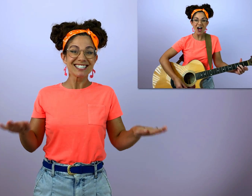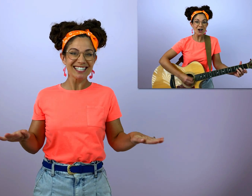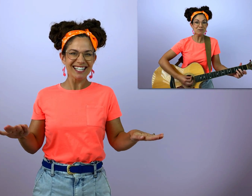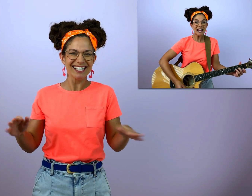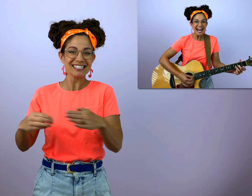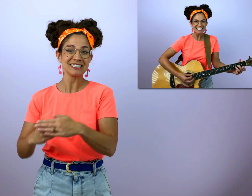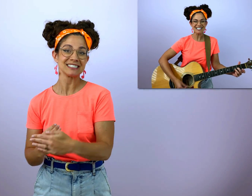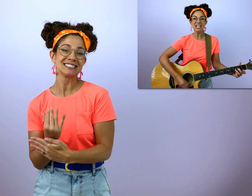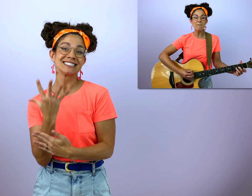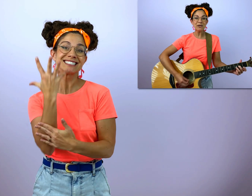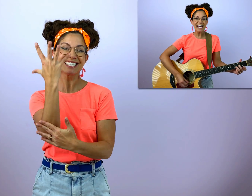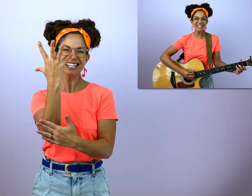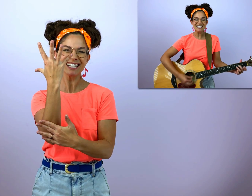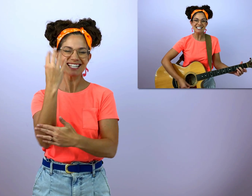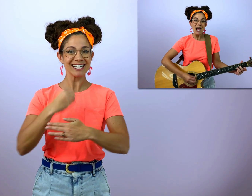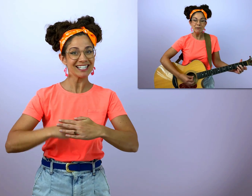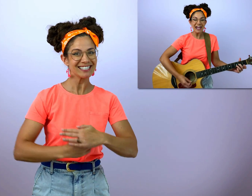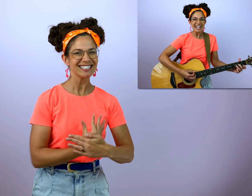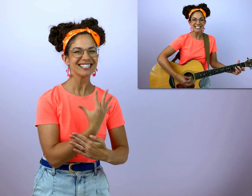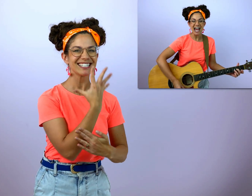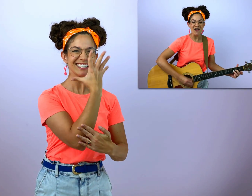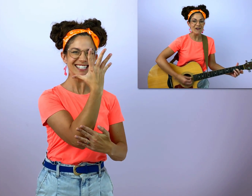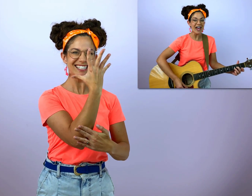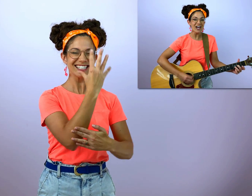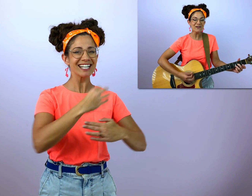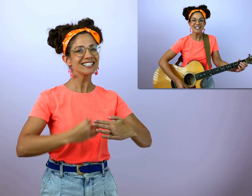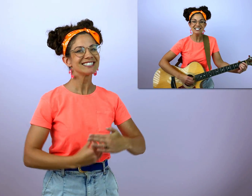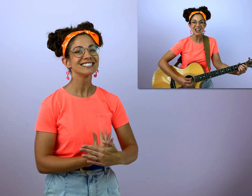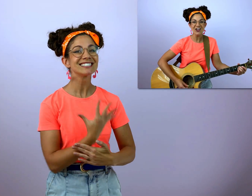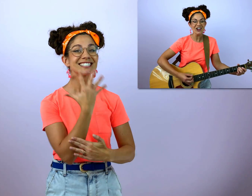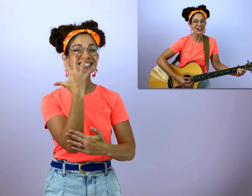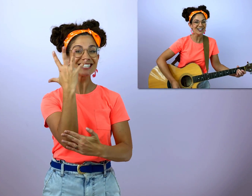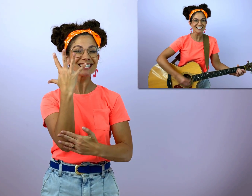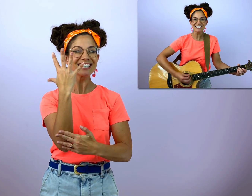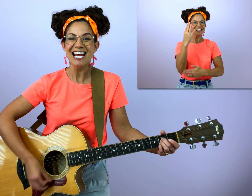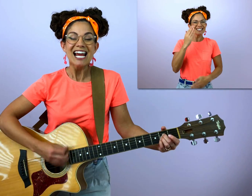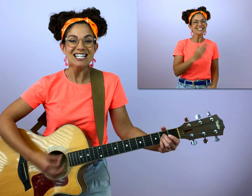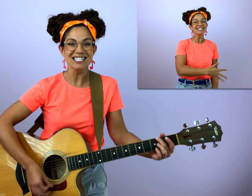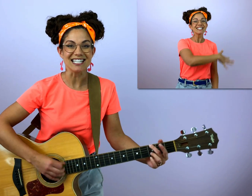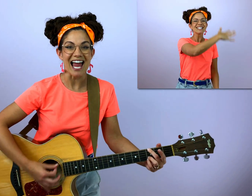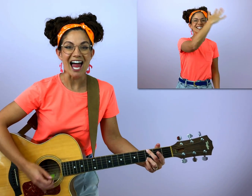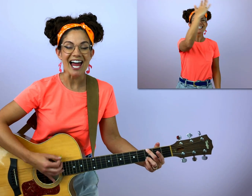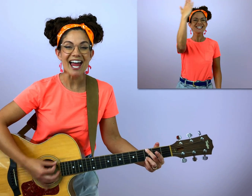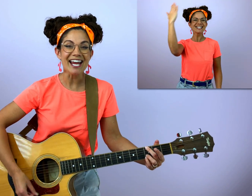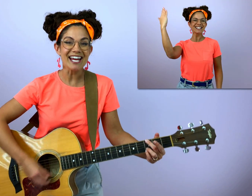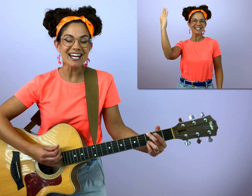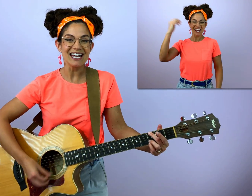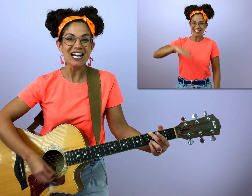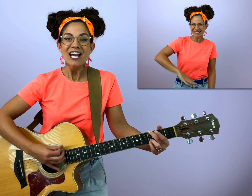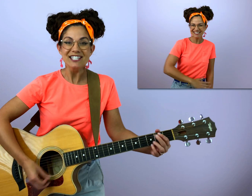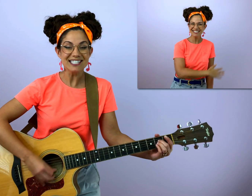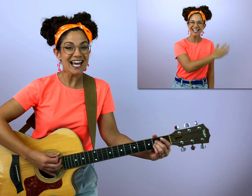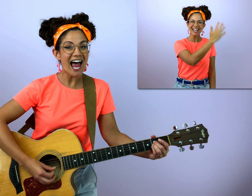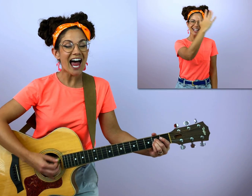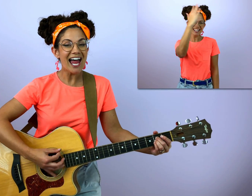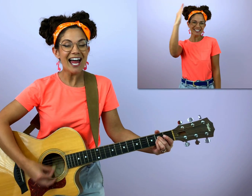plants, plants, plants have healthy dirt The sky, the sky,